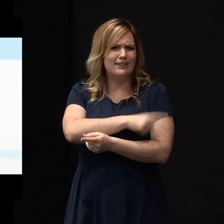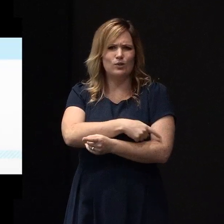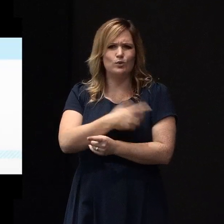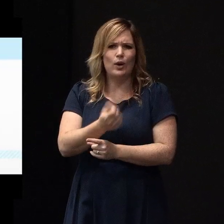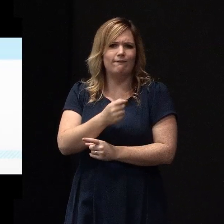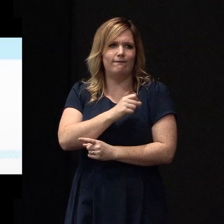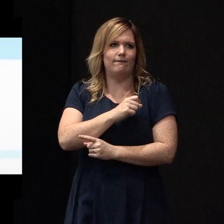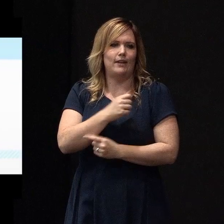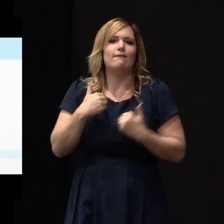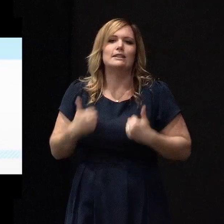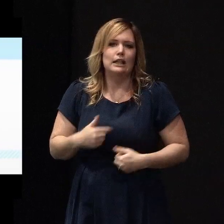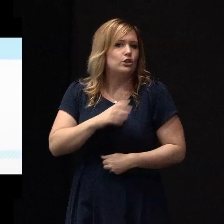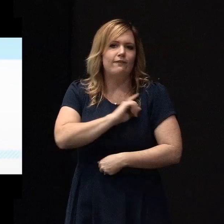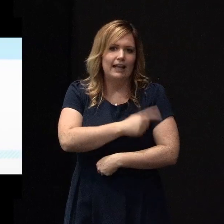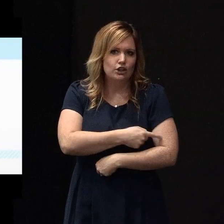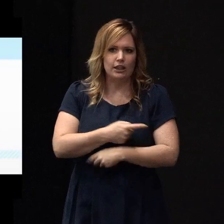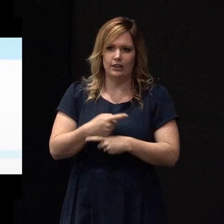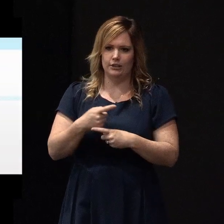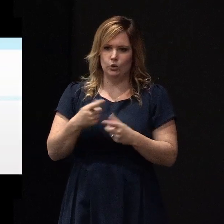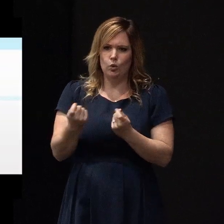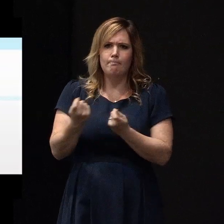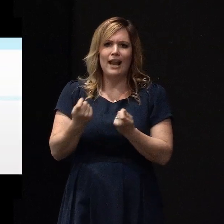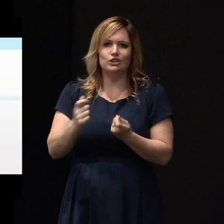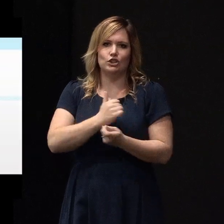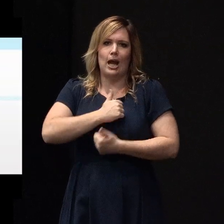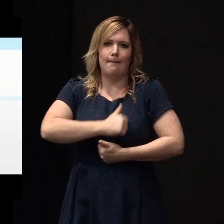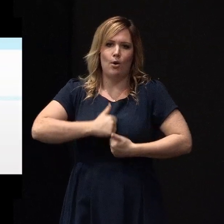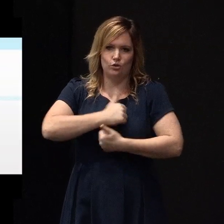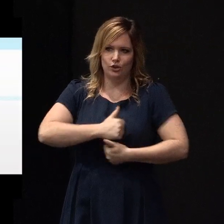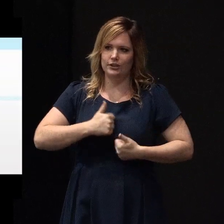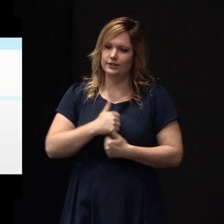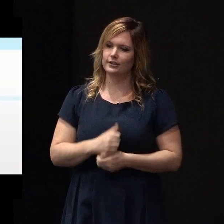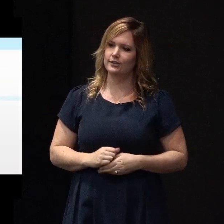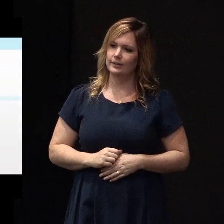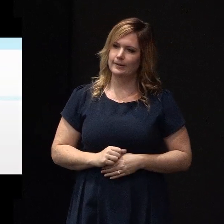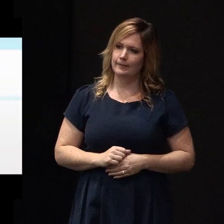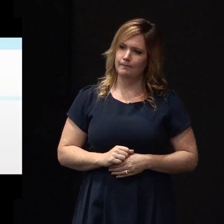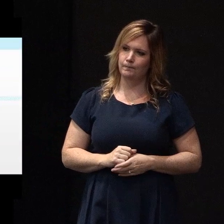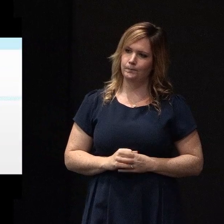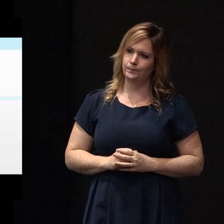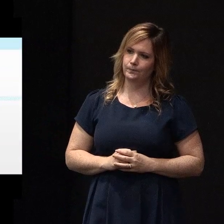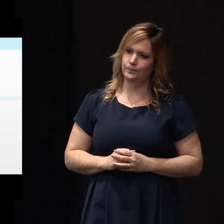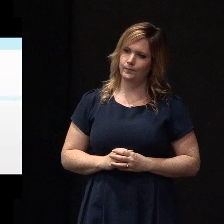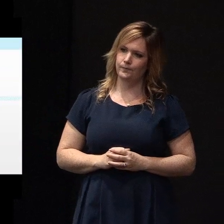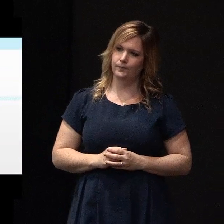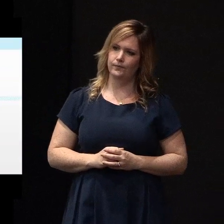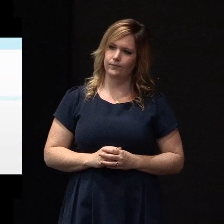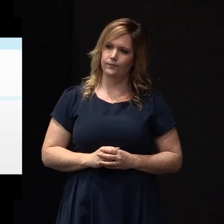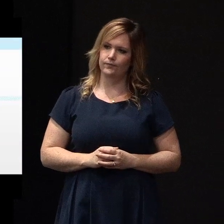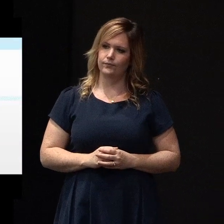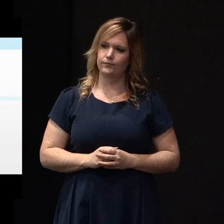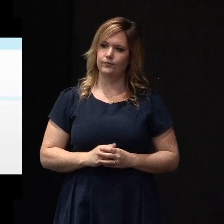emotions. And that's when they start to go haywire. We have to realise that in a state of stress,